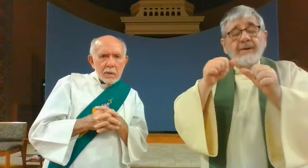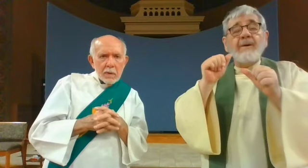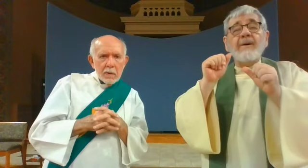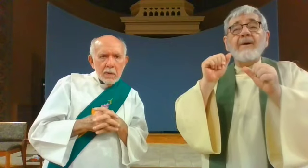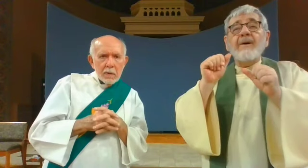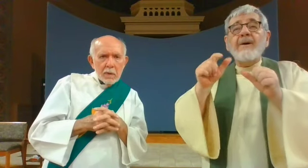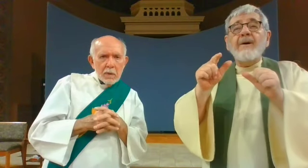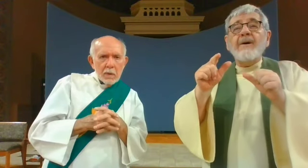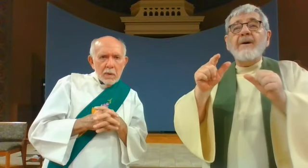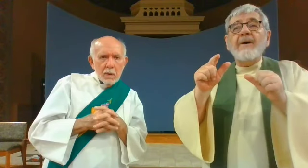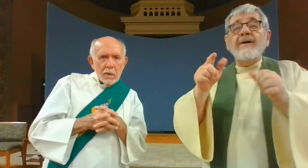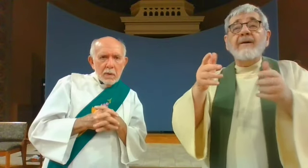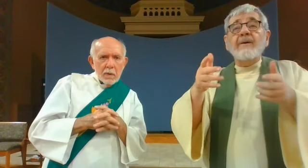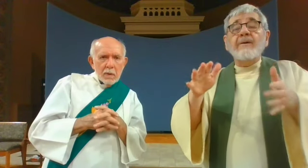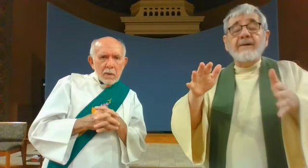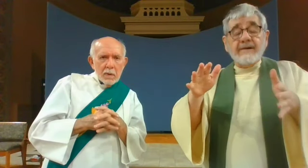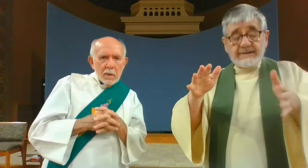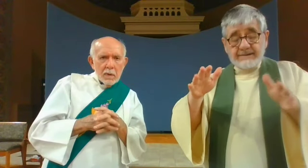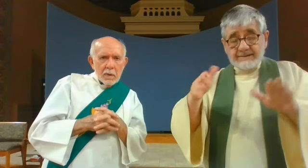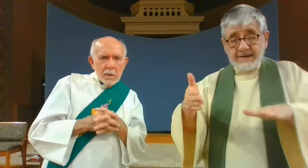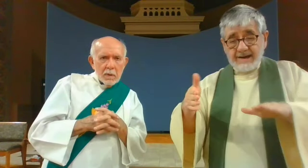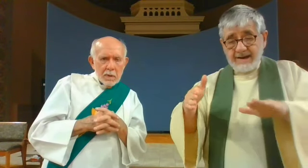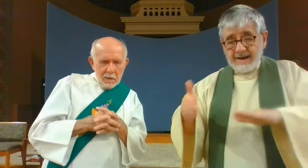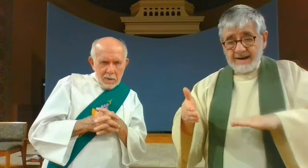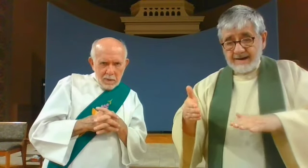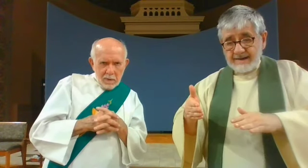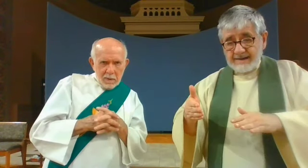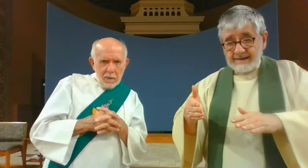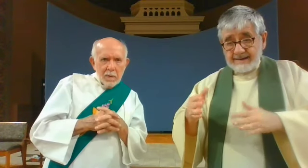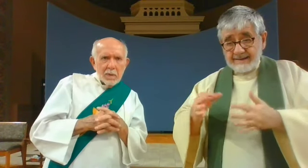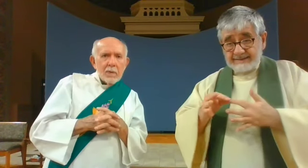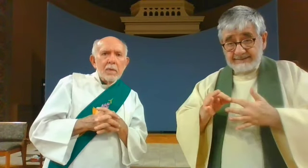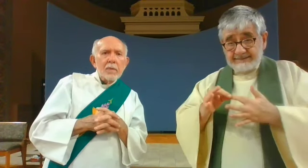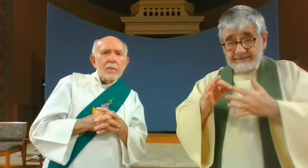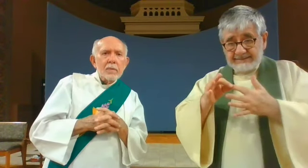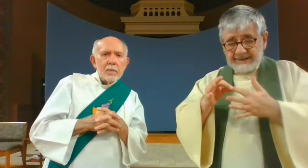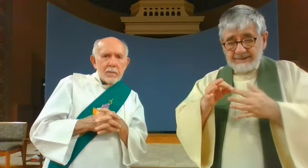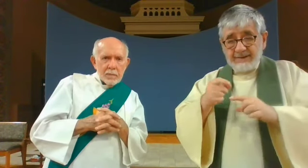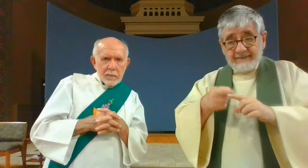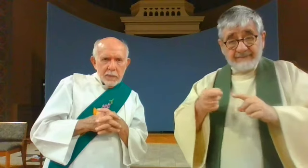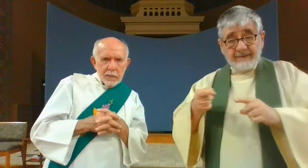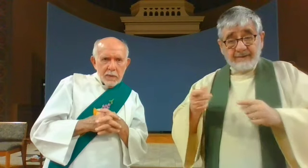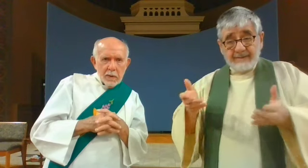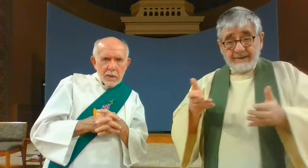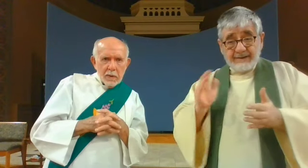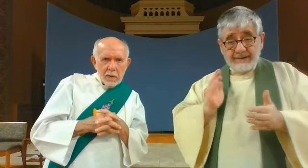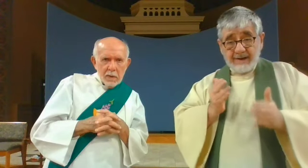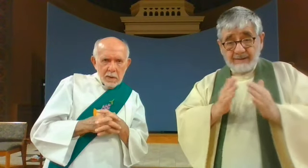we remember all who have died especially those from our community